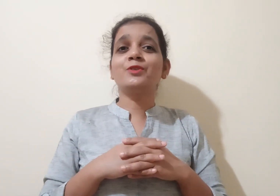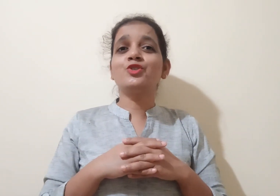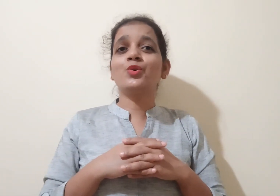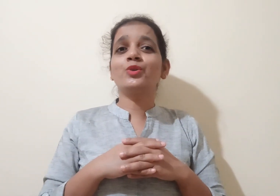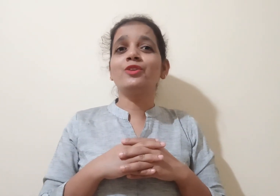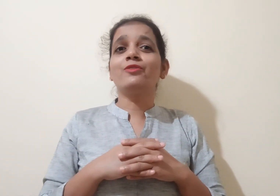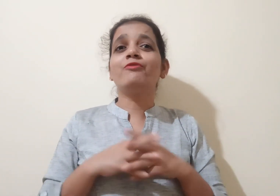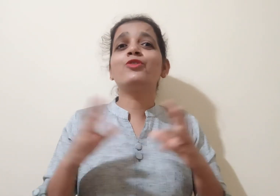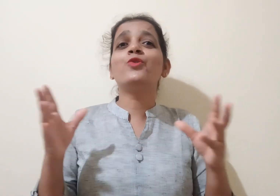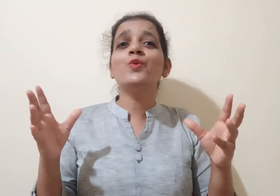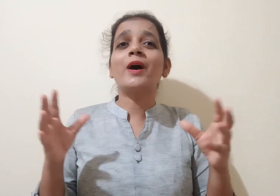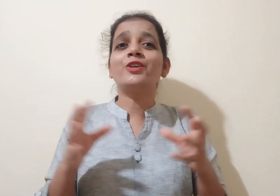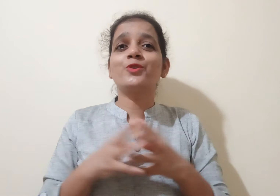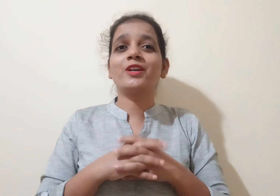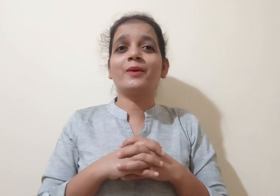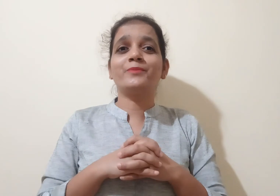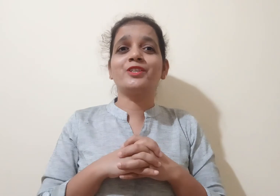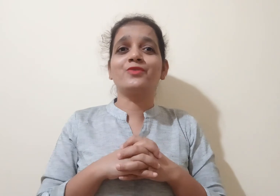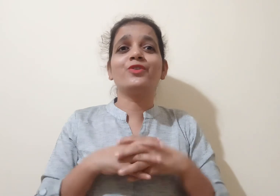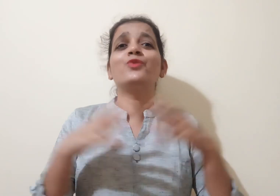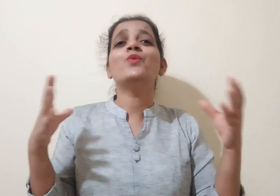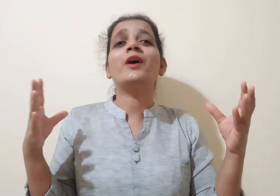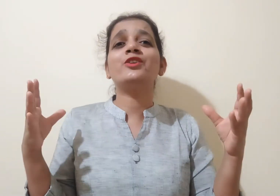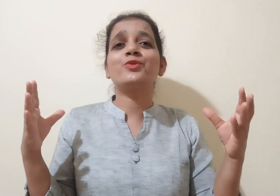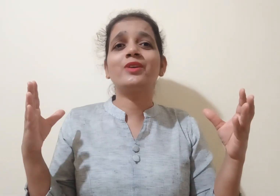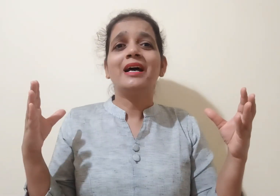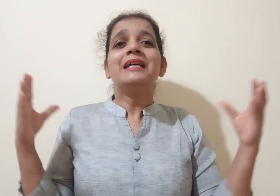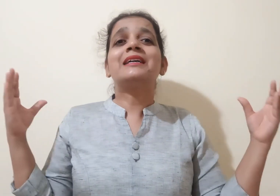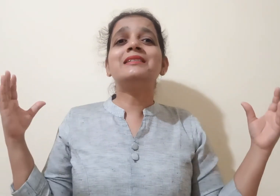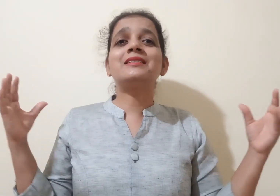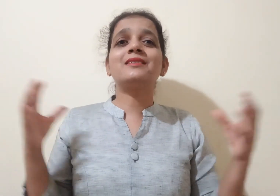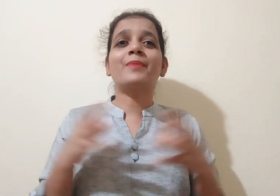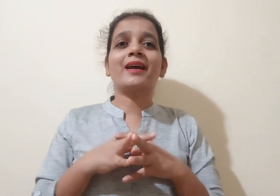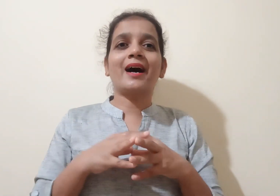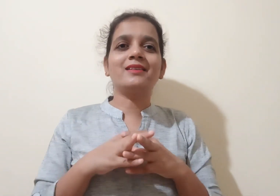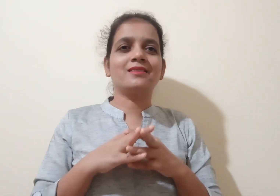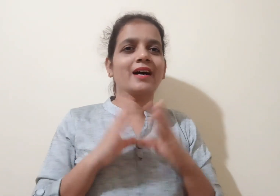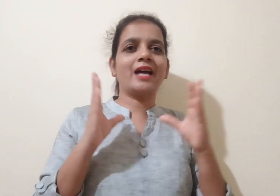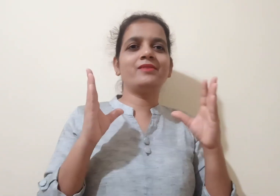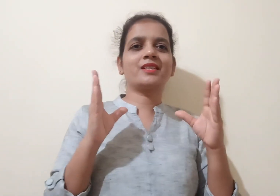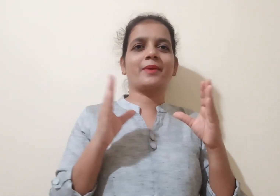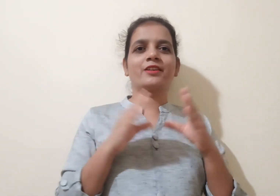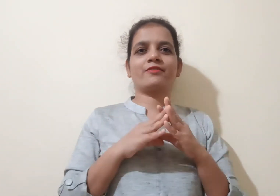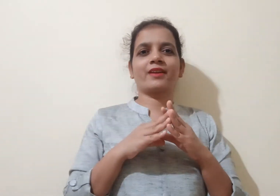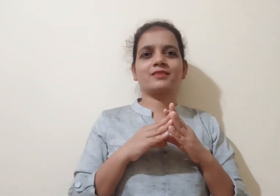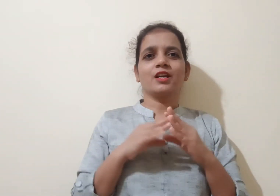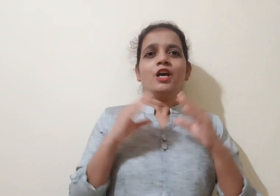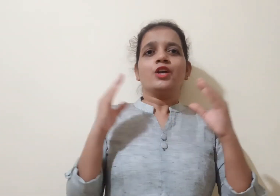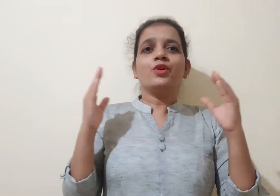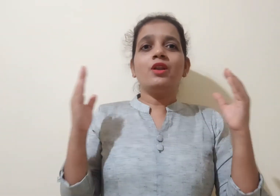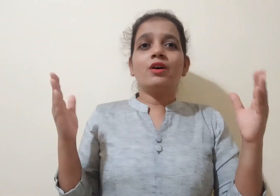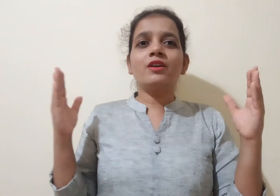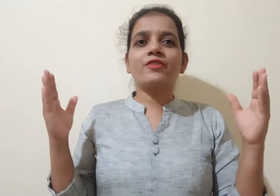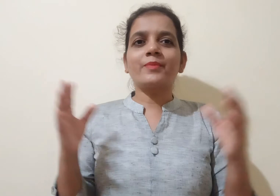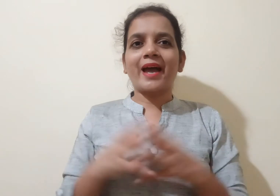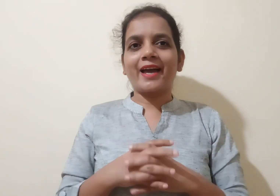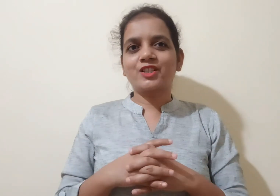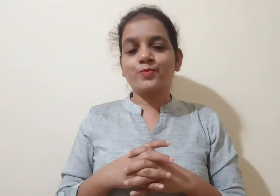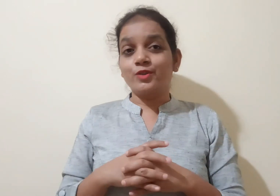me, Yodhi, with whom I should come to, with whom I should consider my ideal? I will say, my dear friends, you learn from the experts.